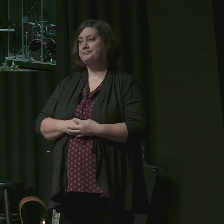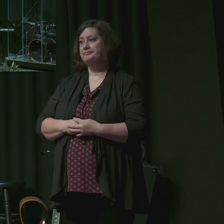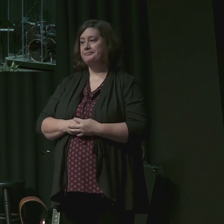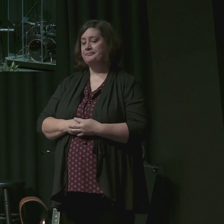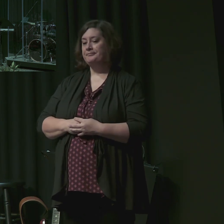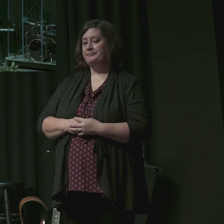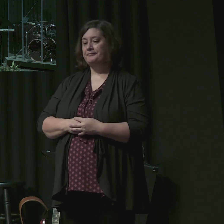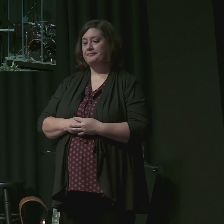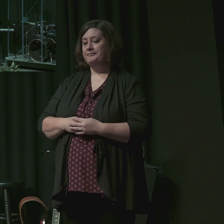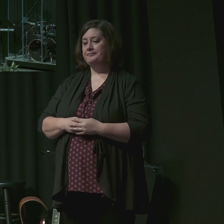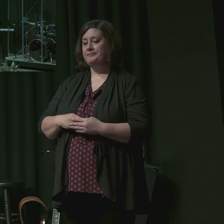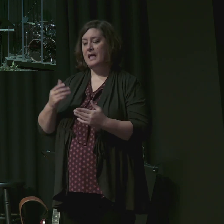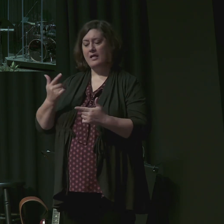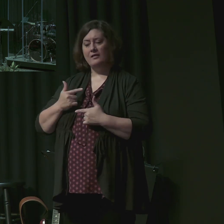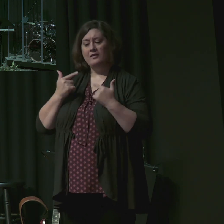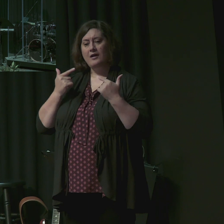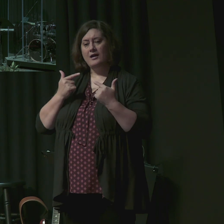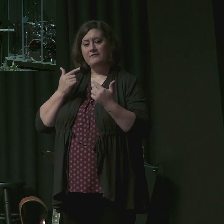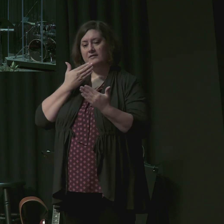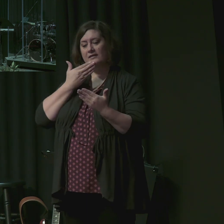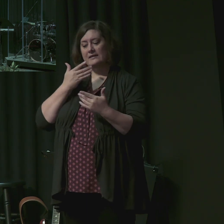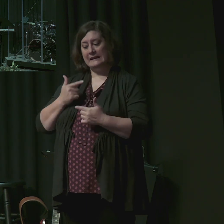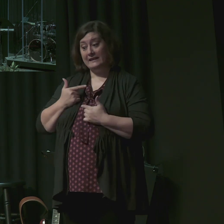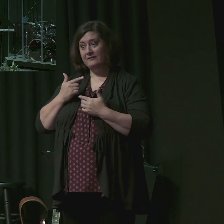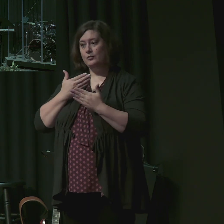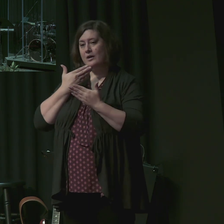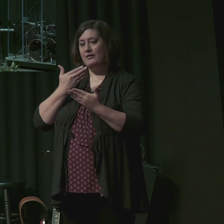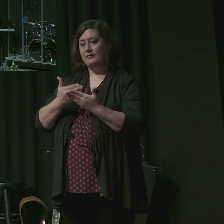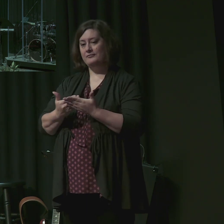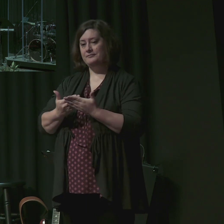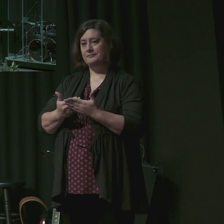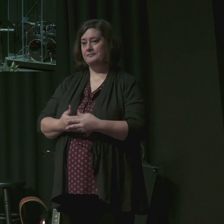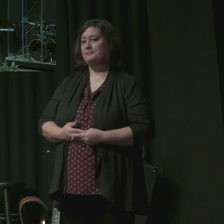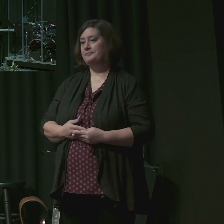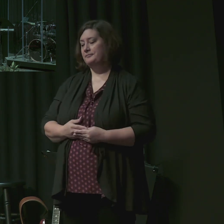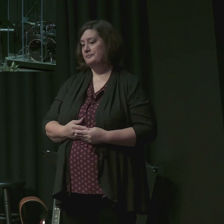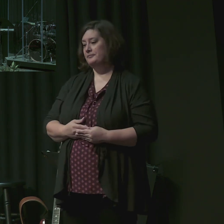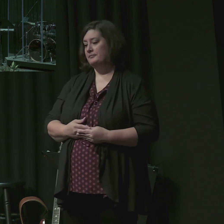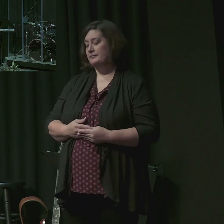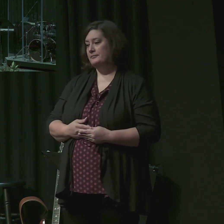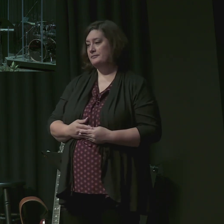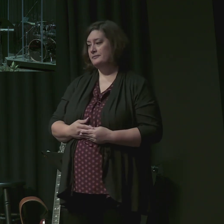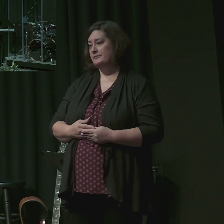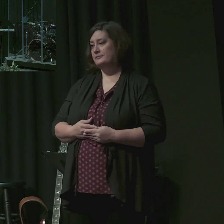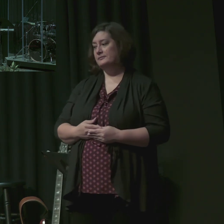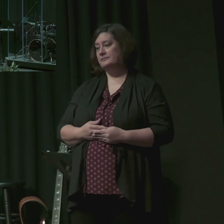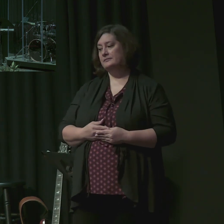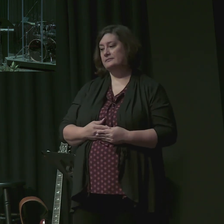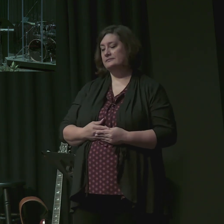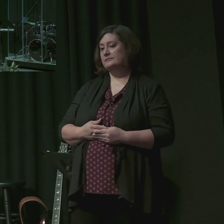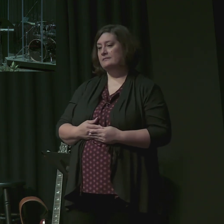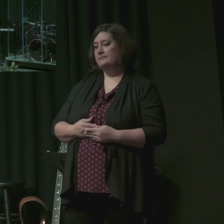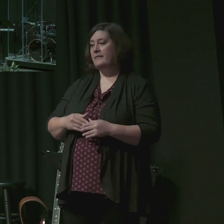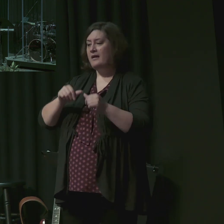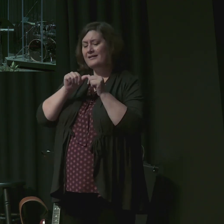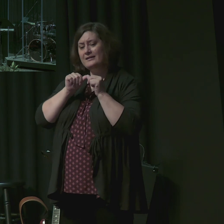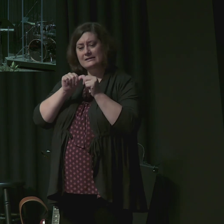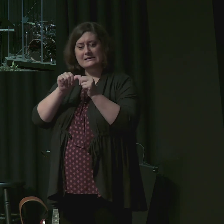the heavenward race well run the standard of faith well kept reach forward with